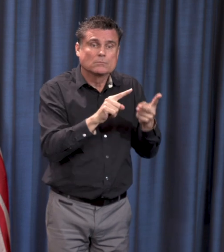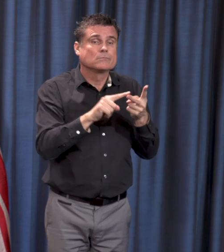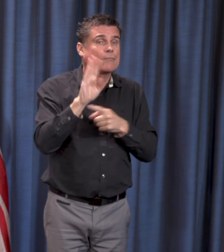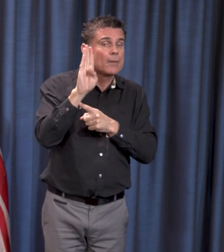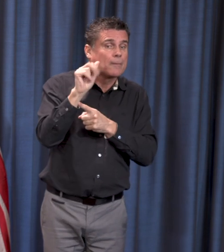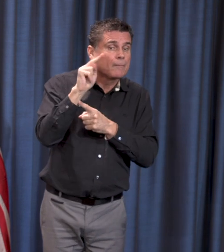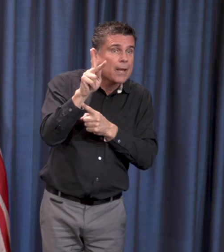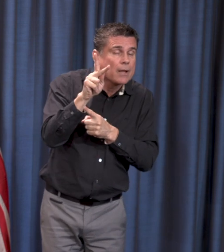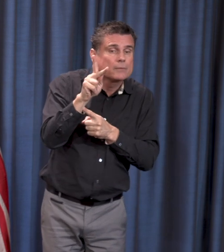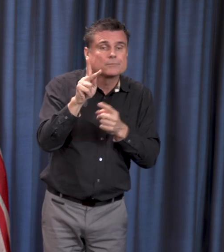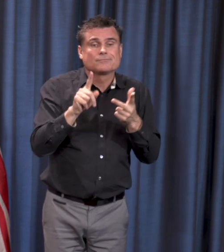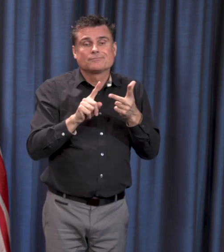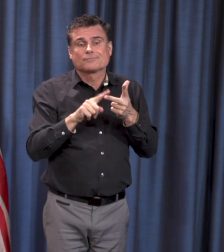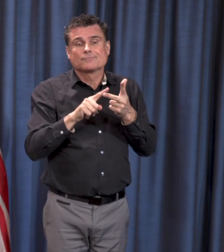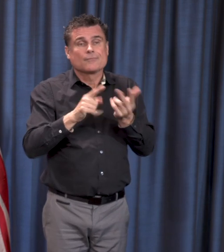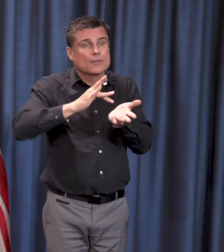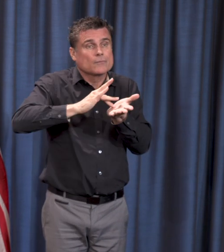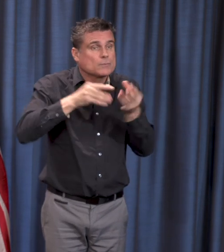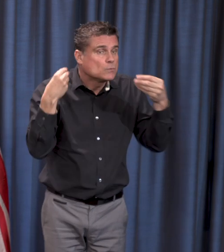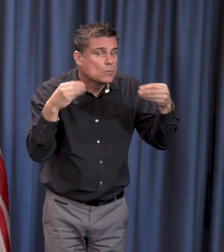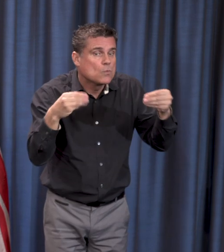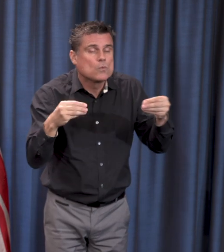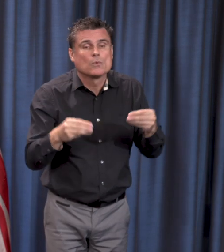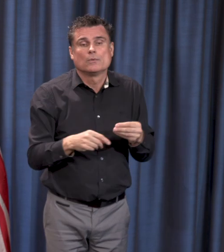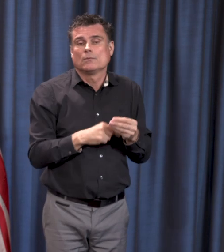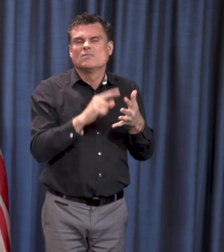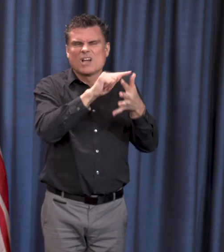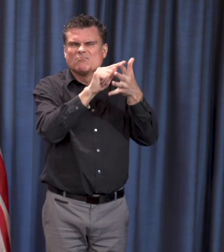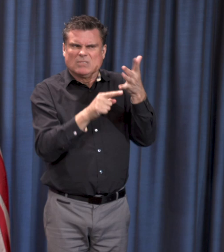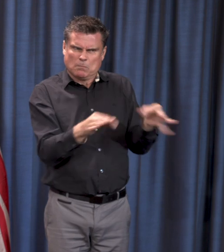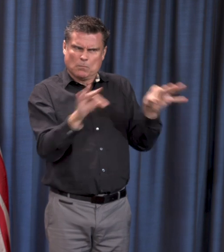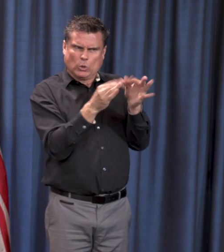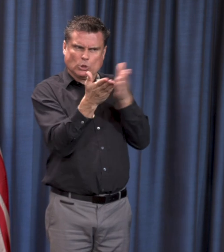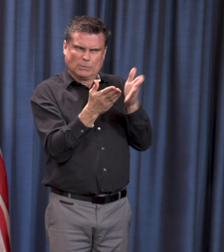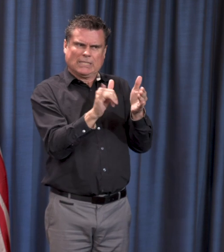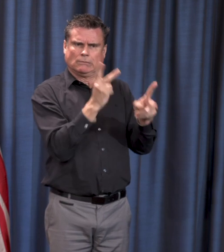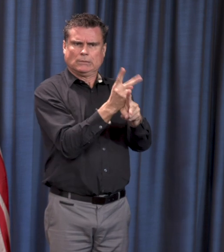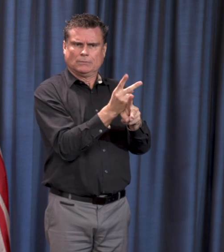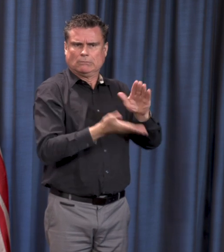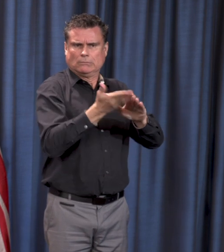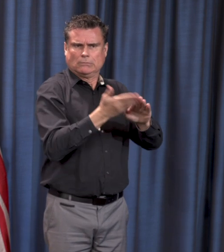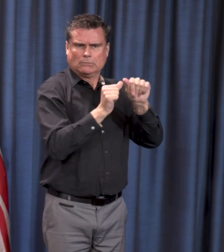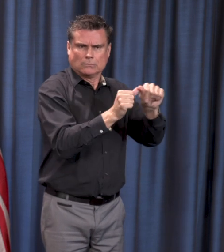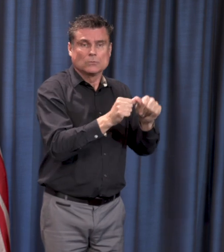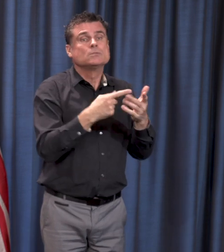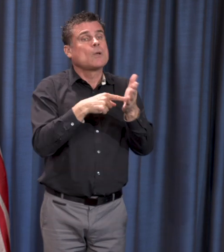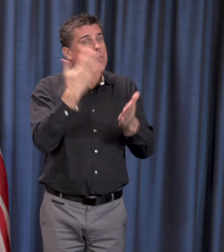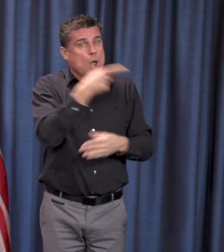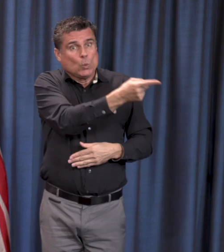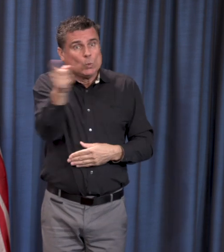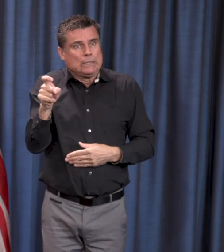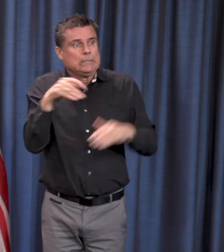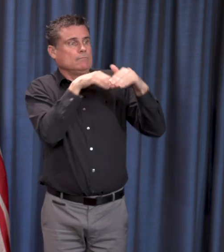safe measures so that we can all get the food that we need, get the medications we need in a safe way. And I know many, many